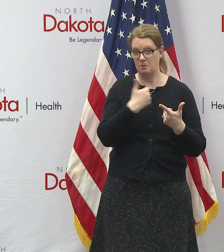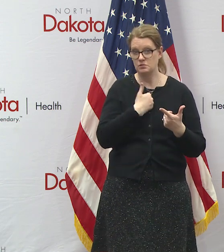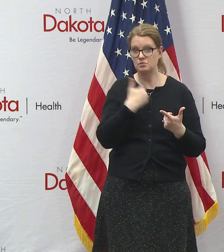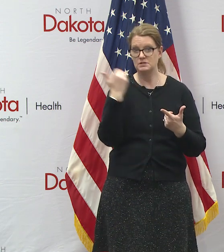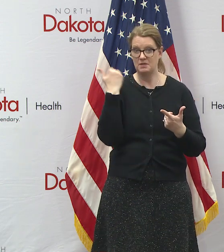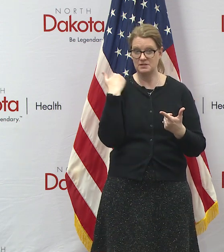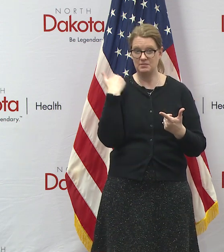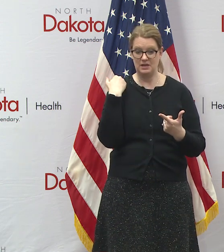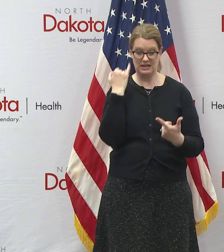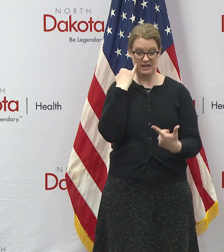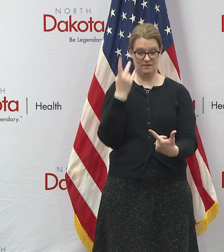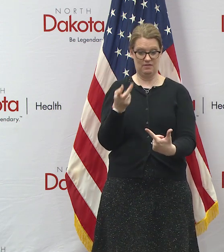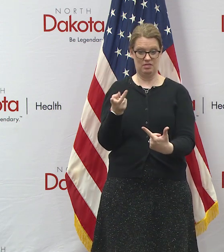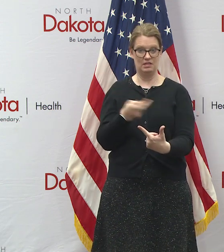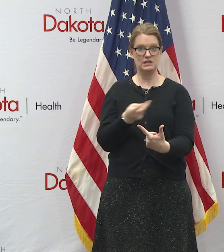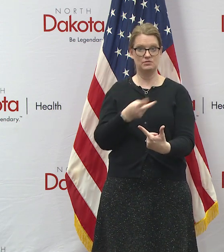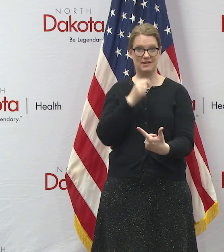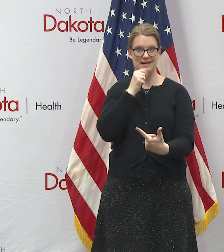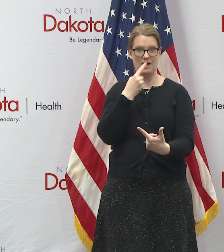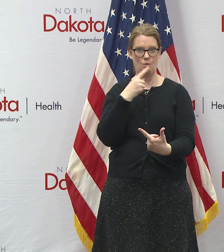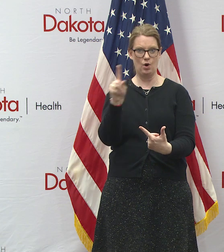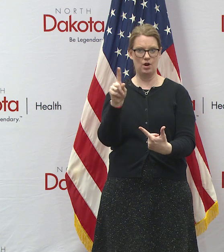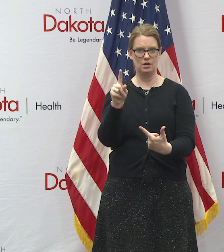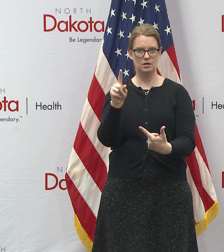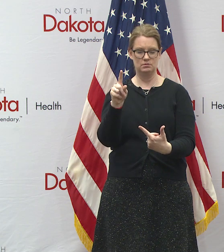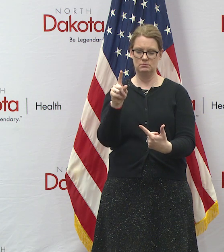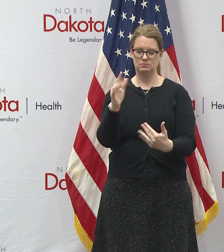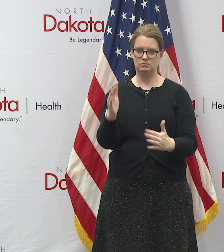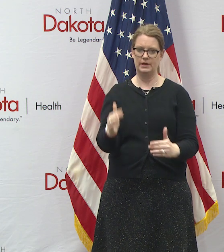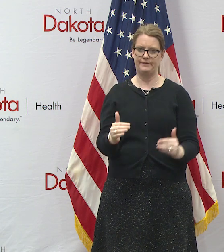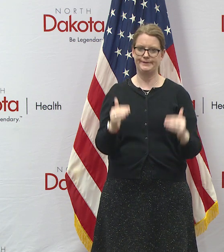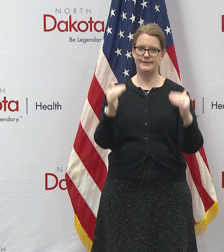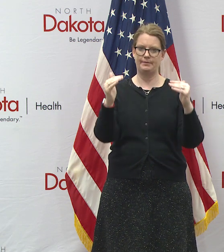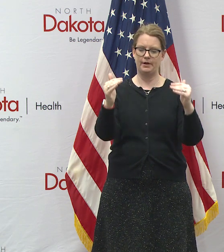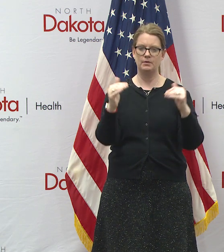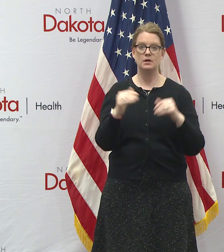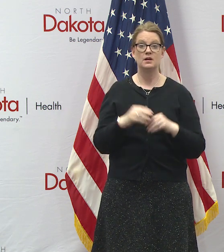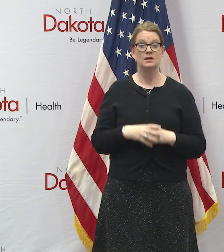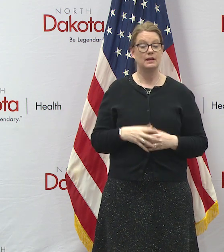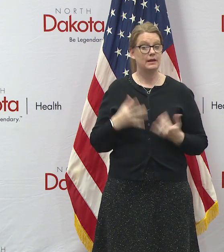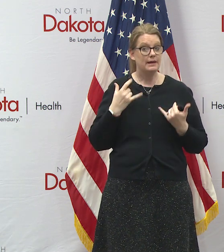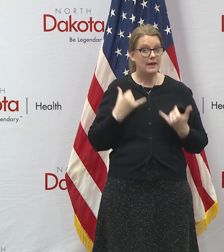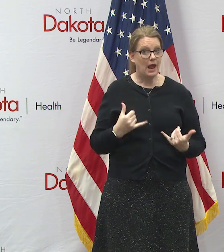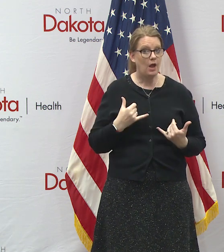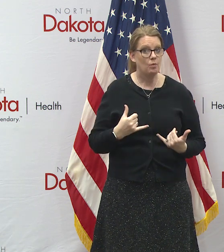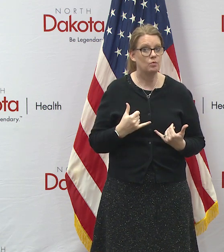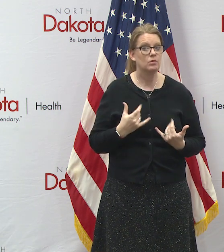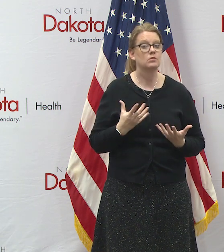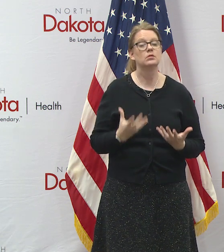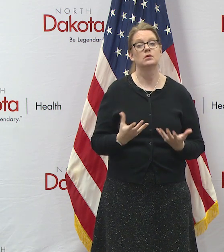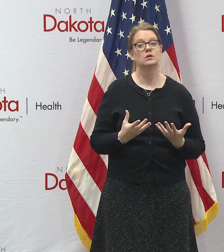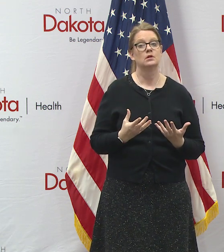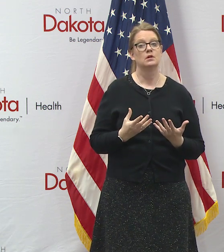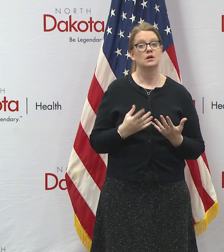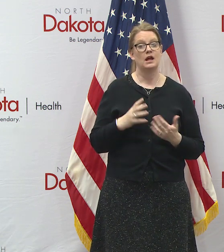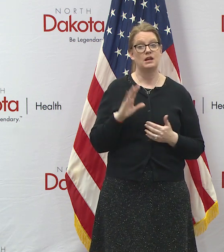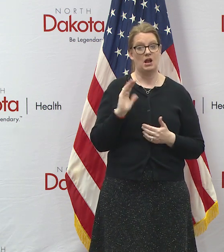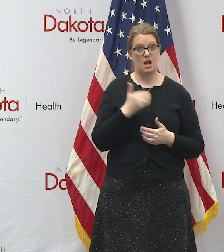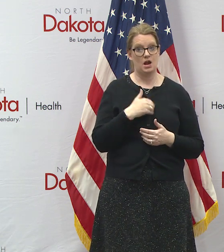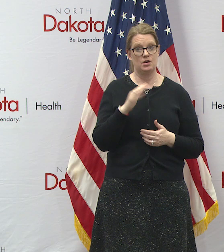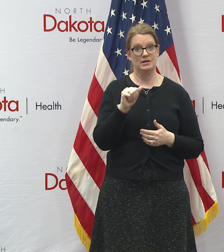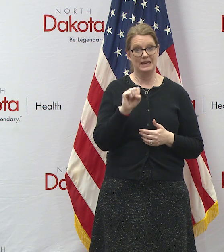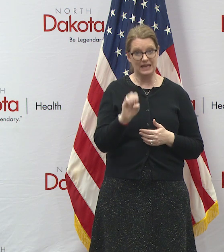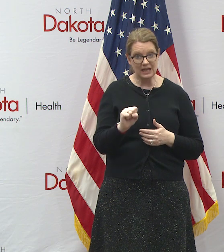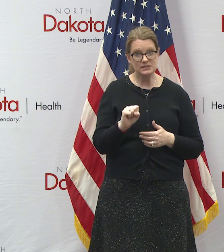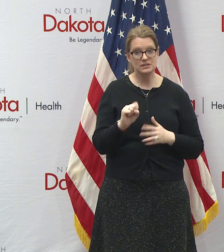not working then you have to step it up uh but i would would say for right now uh again at the case rates that we're coming in